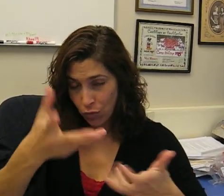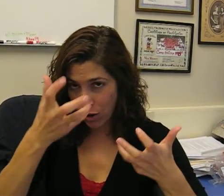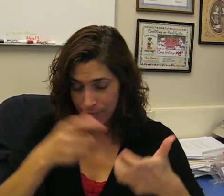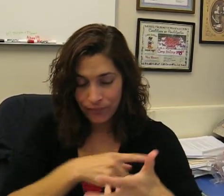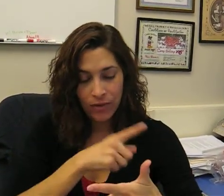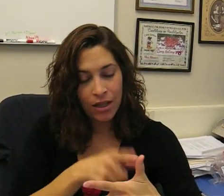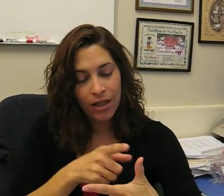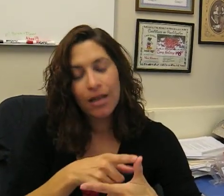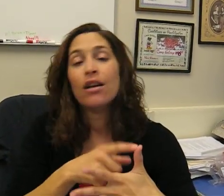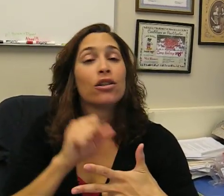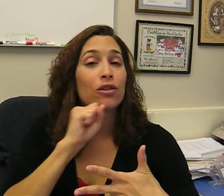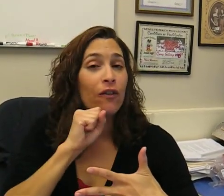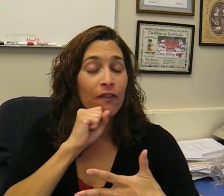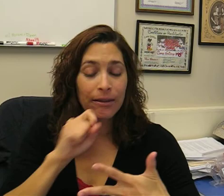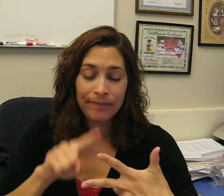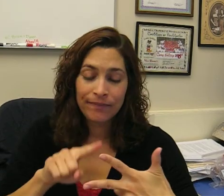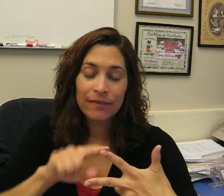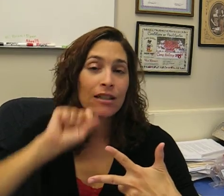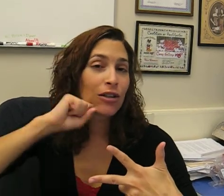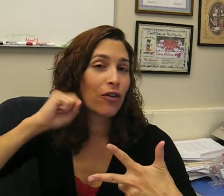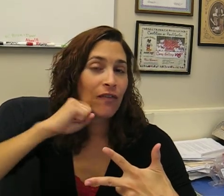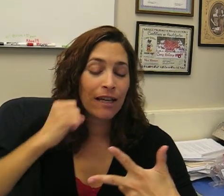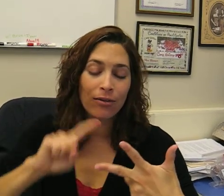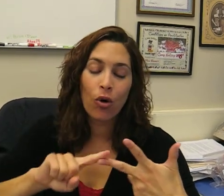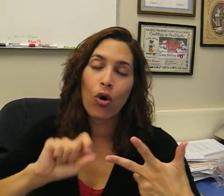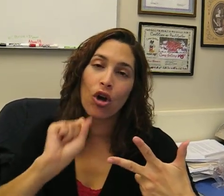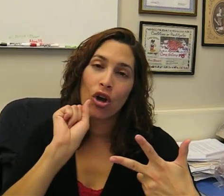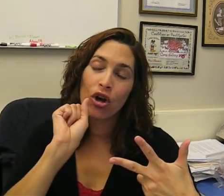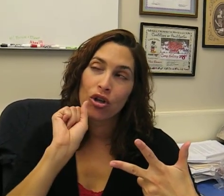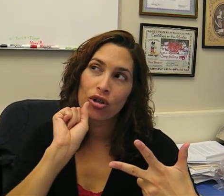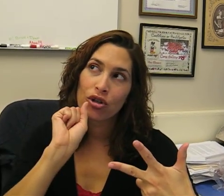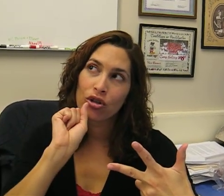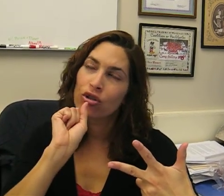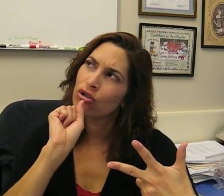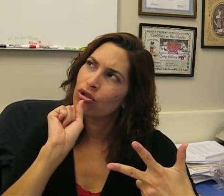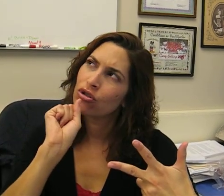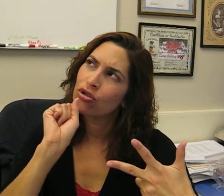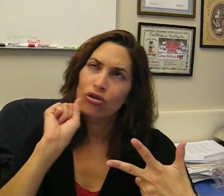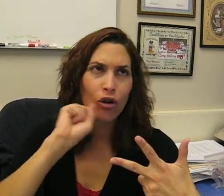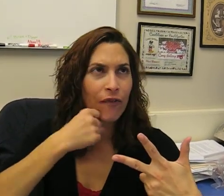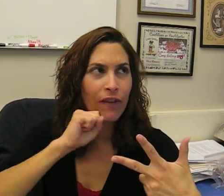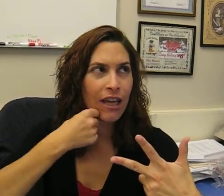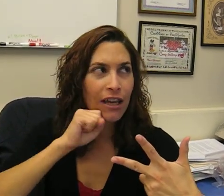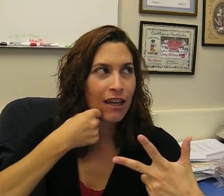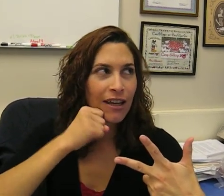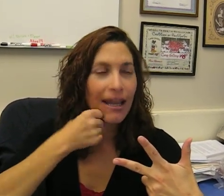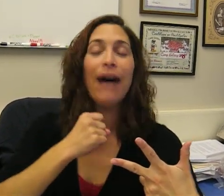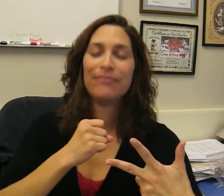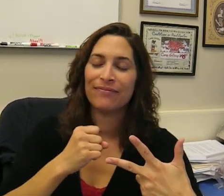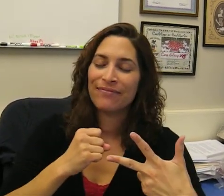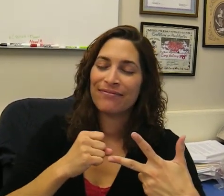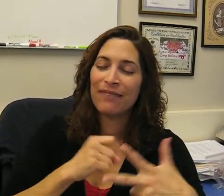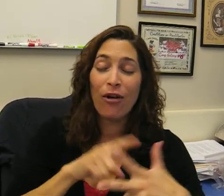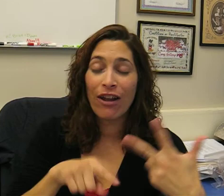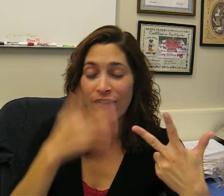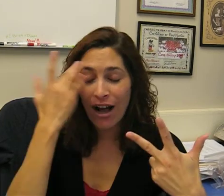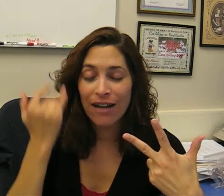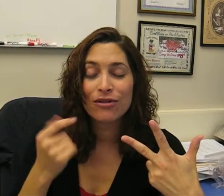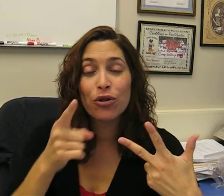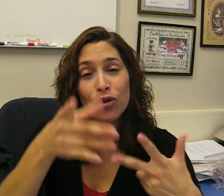want. Sophie? Sophie? Or... Sophie? Yeah. I already forgot. So you